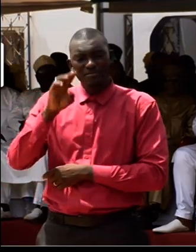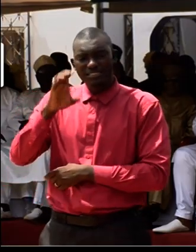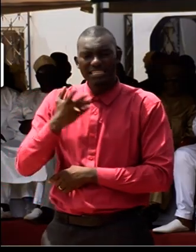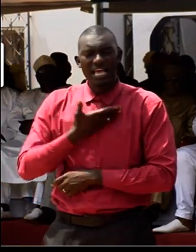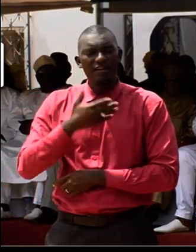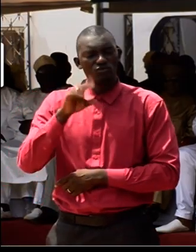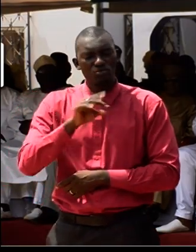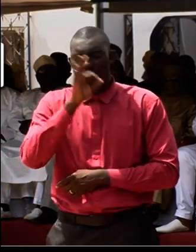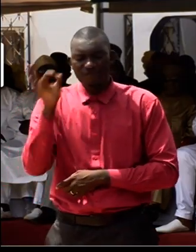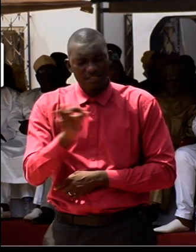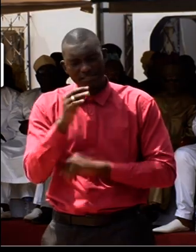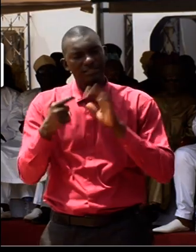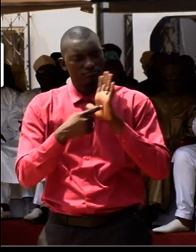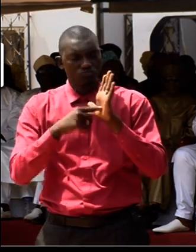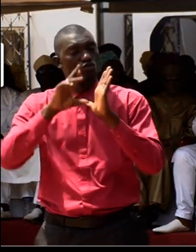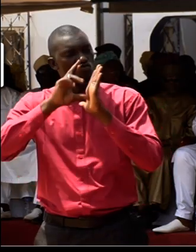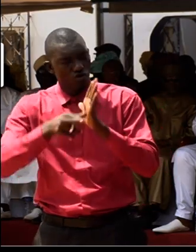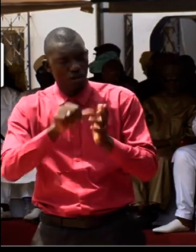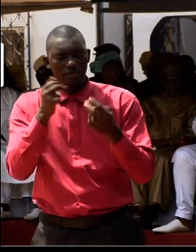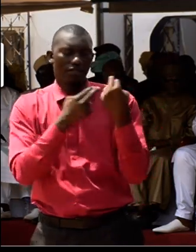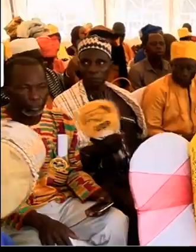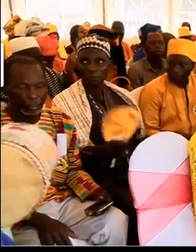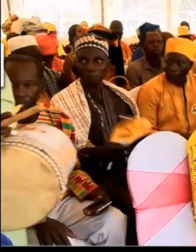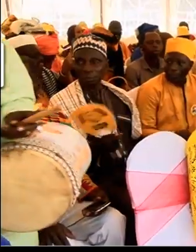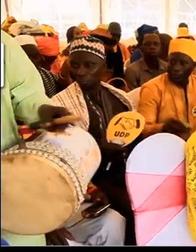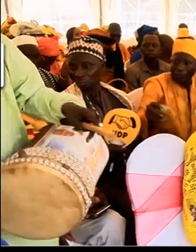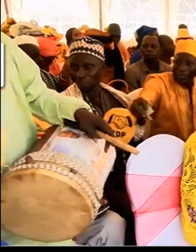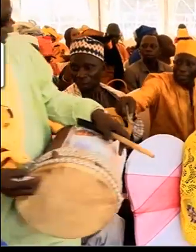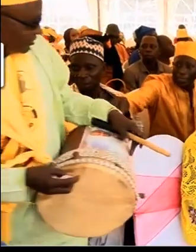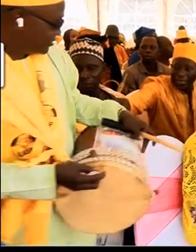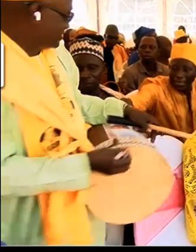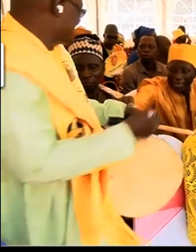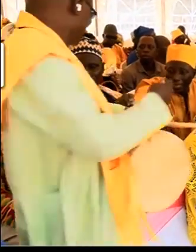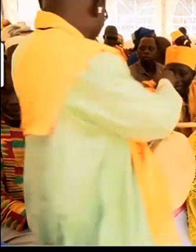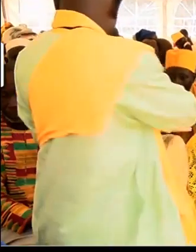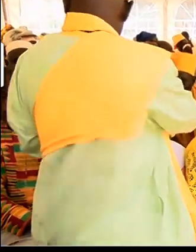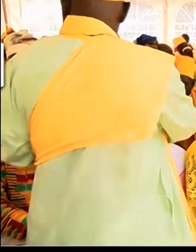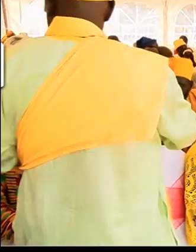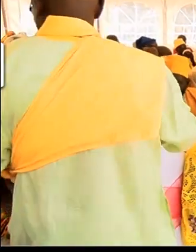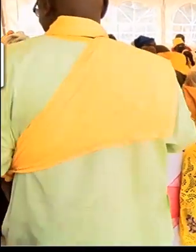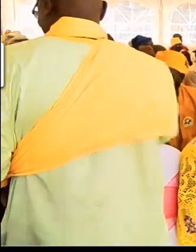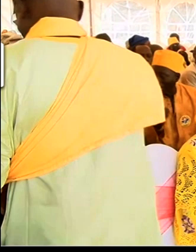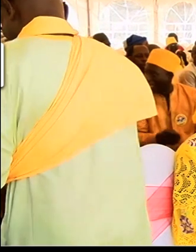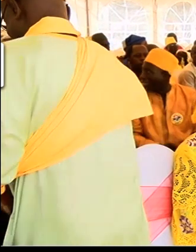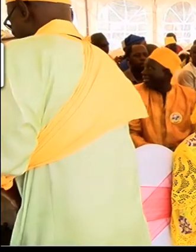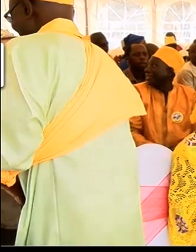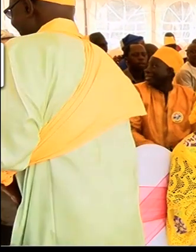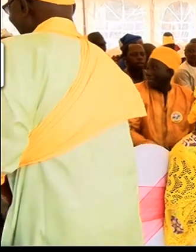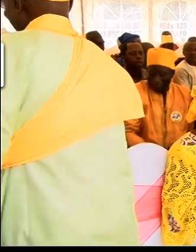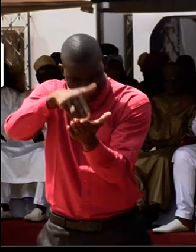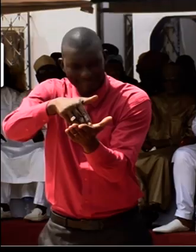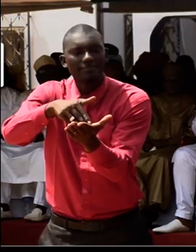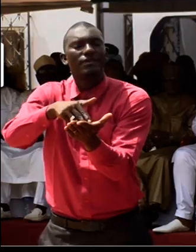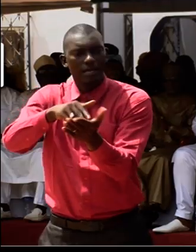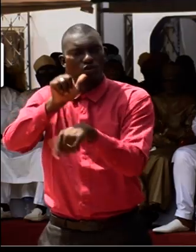very decisive role and responsibility to support the process to get us to where we are as local